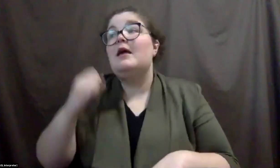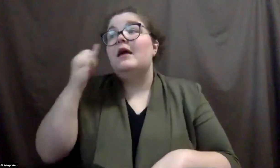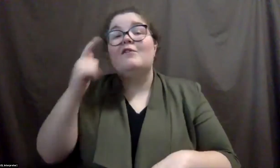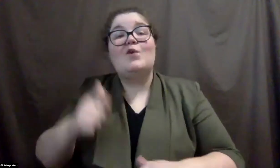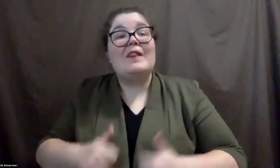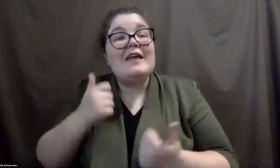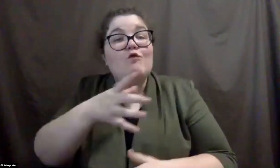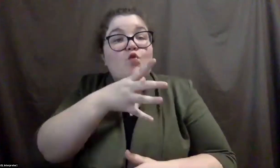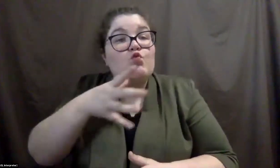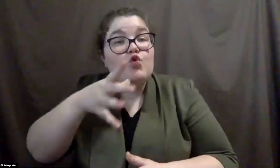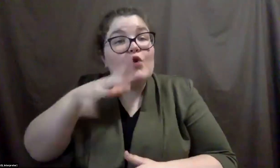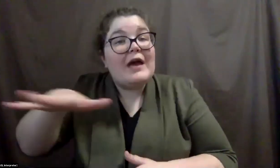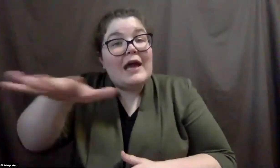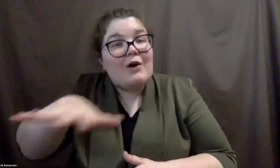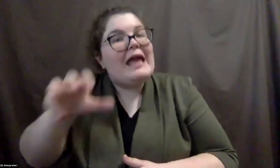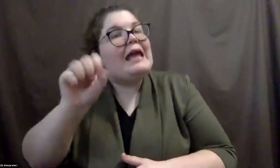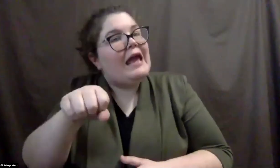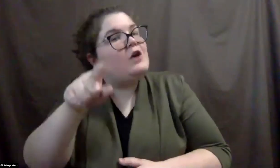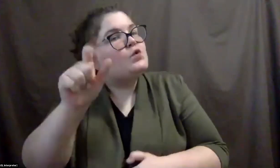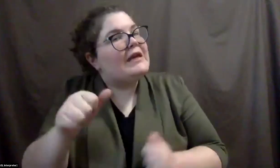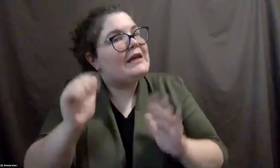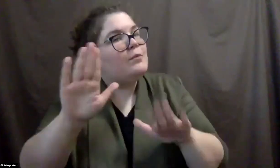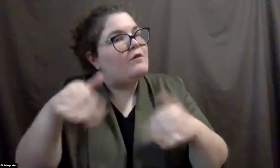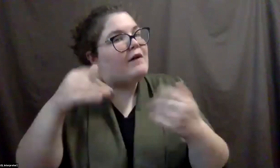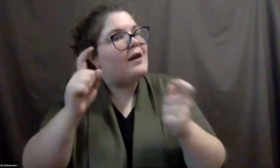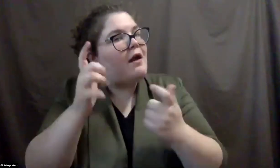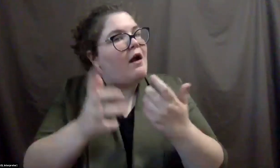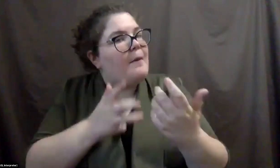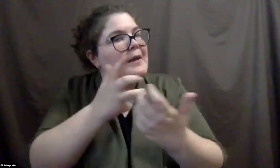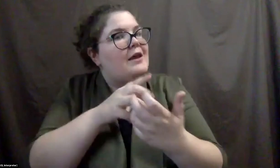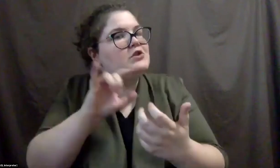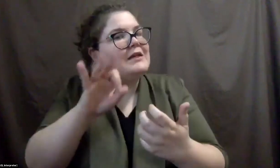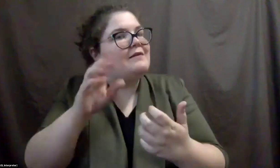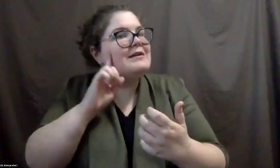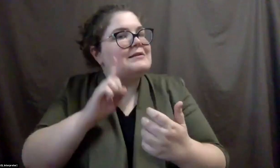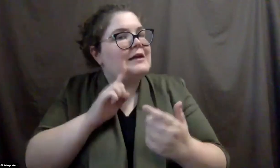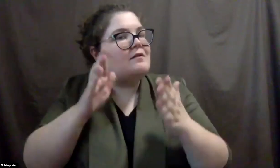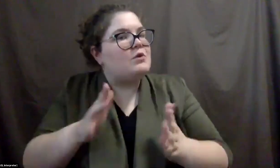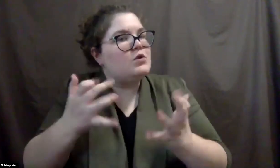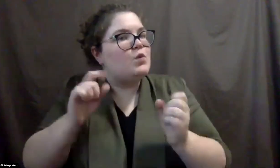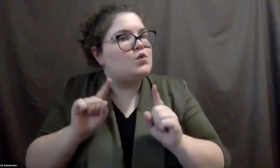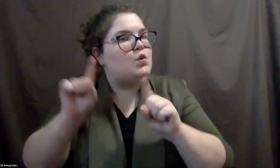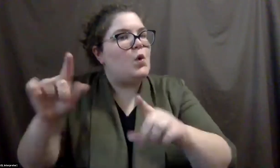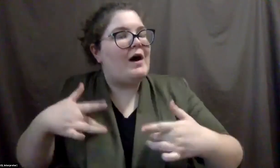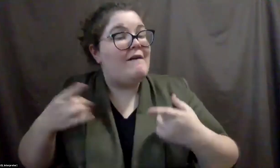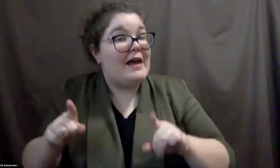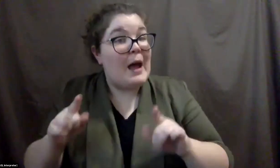you do have to make accommodations if a deaf person wants to attend an event or do an activity, but the chances of that happening are